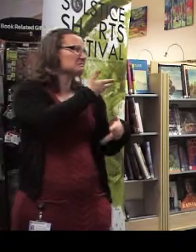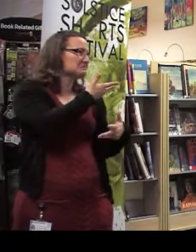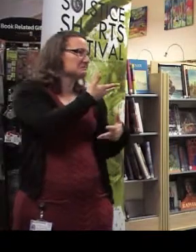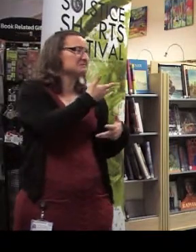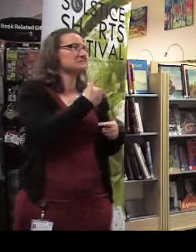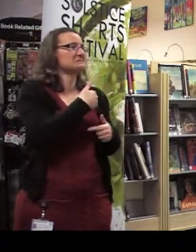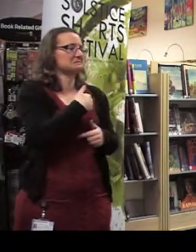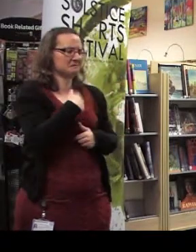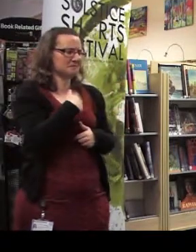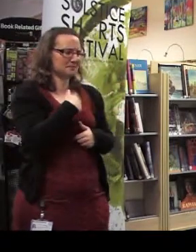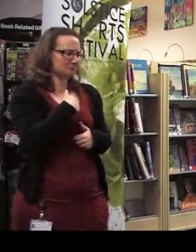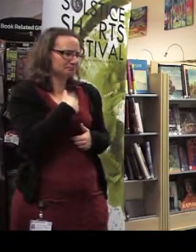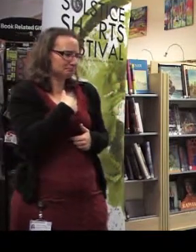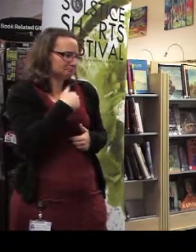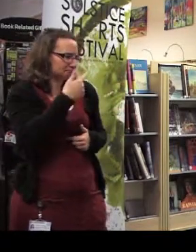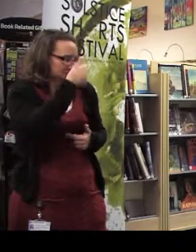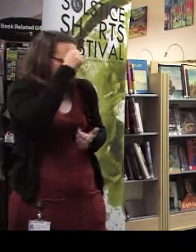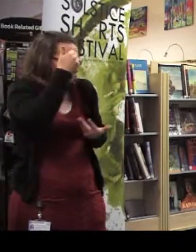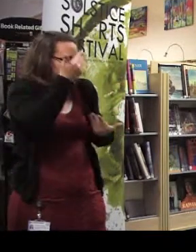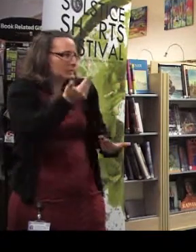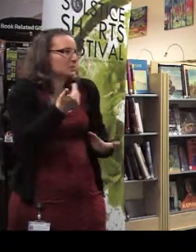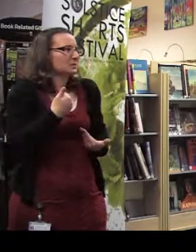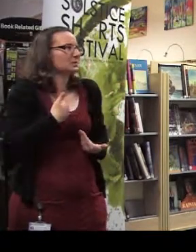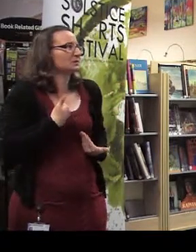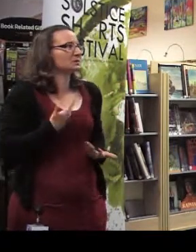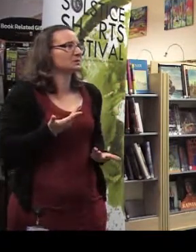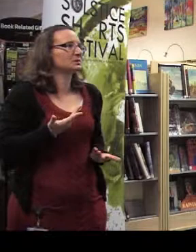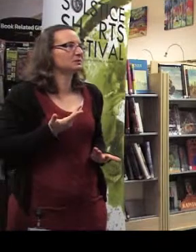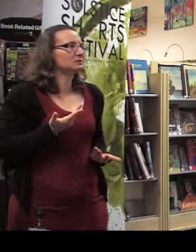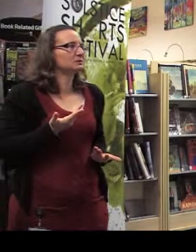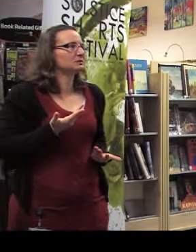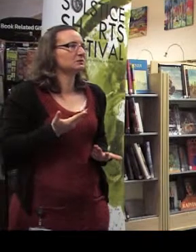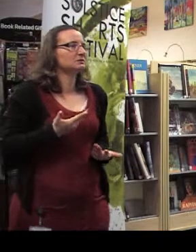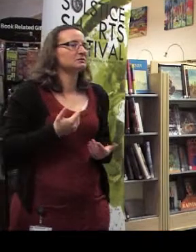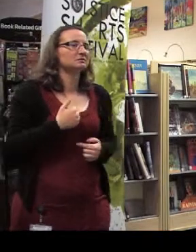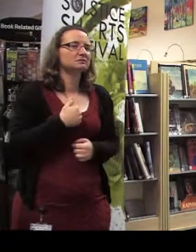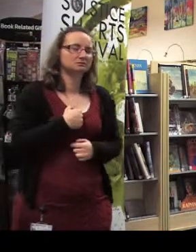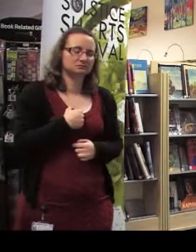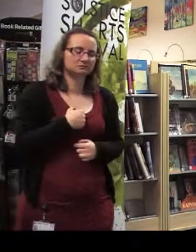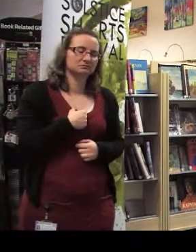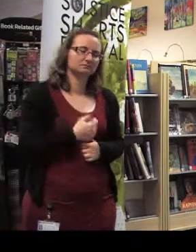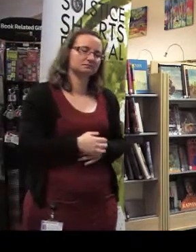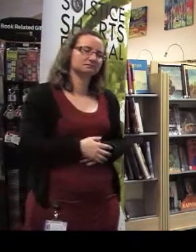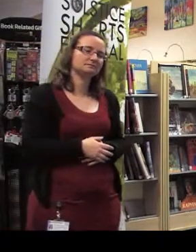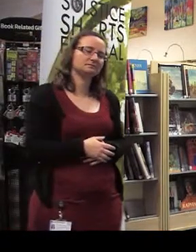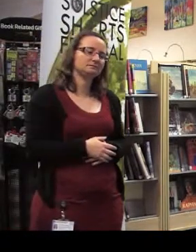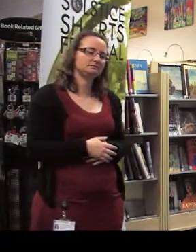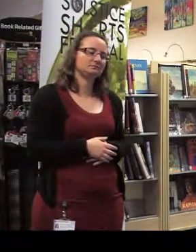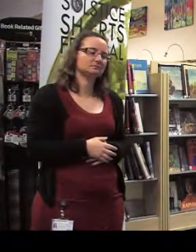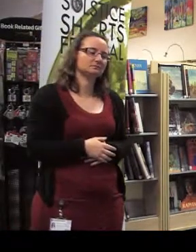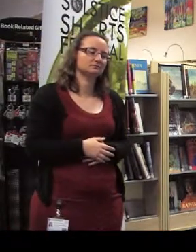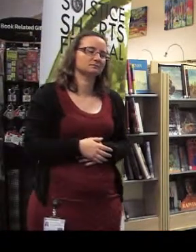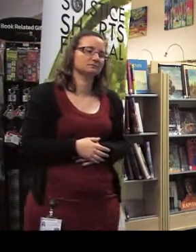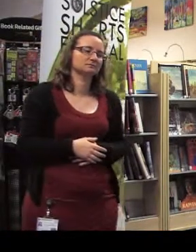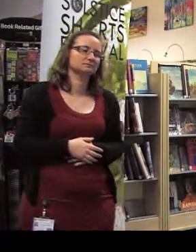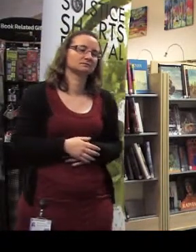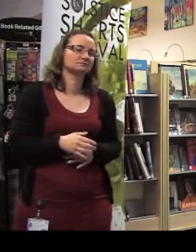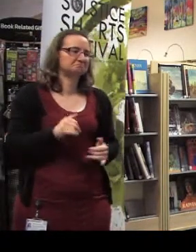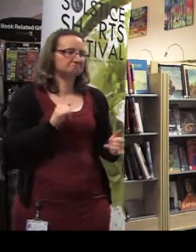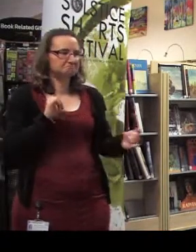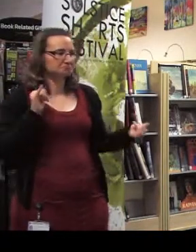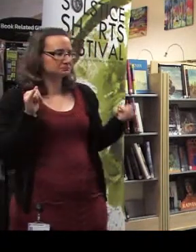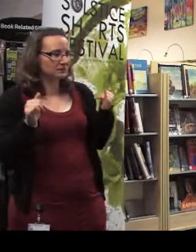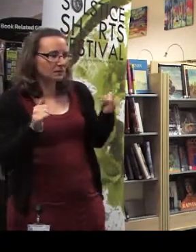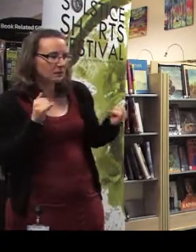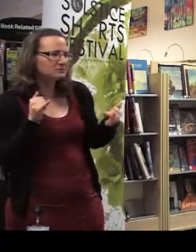I have no way of knowing. Sometimes I will write